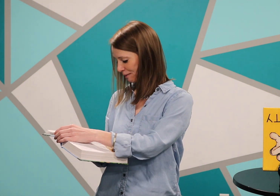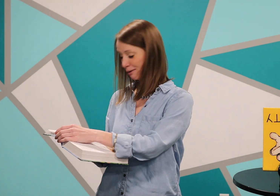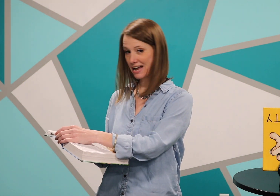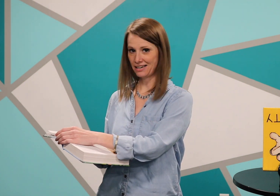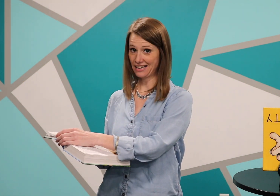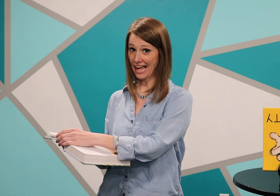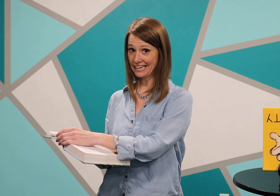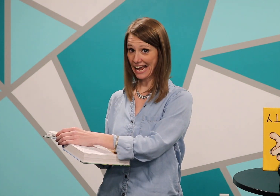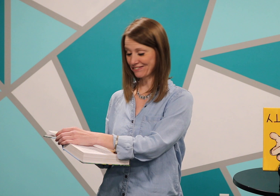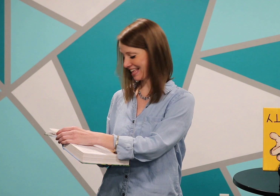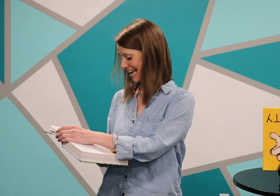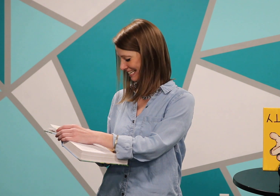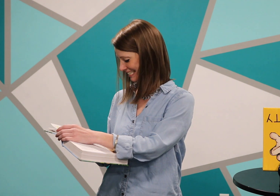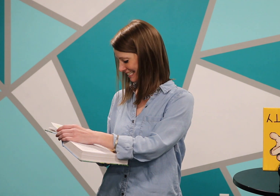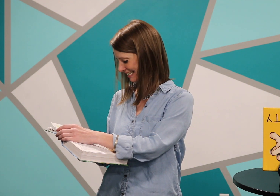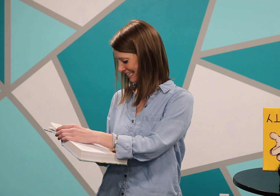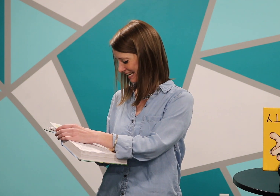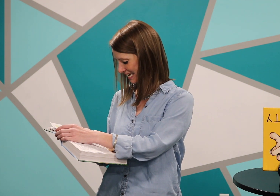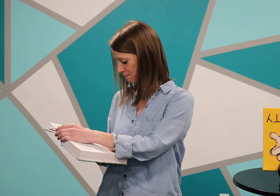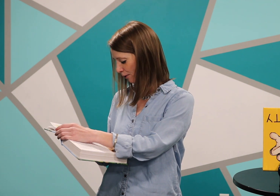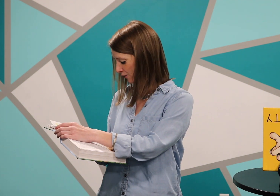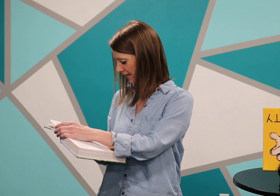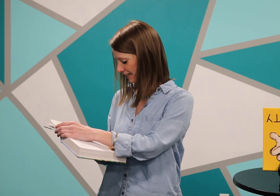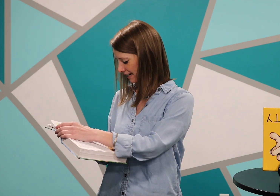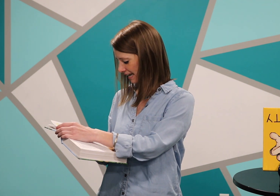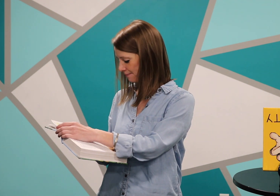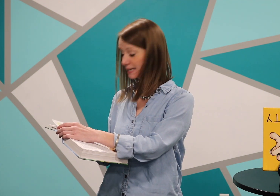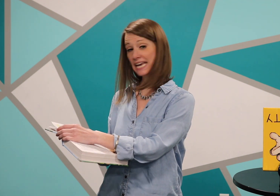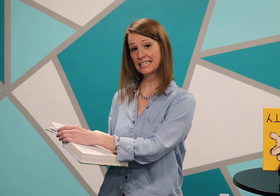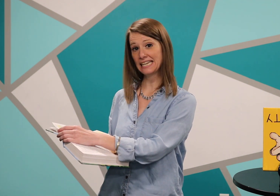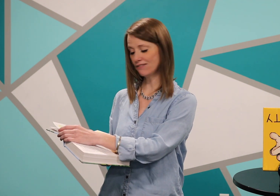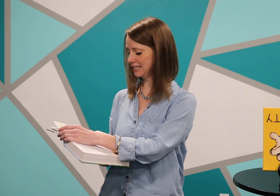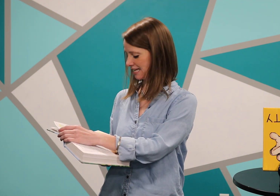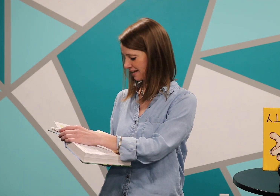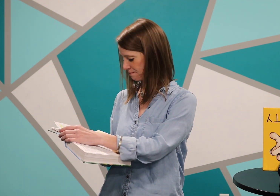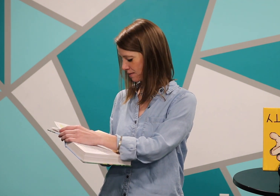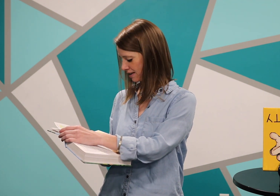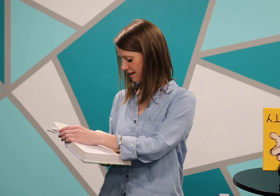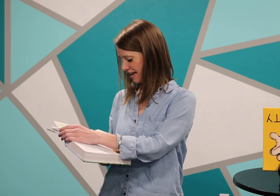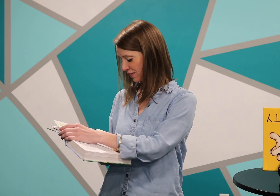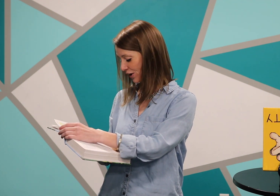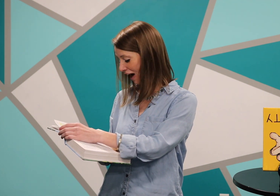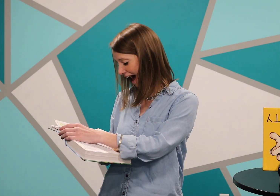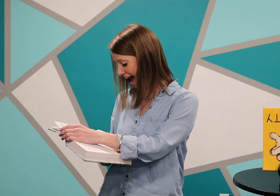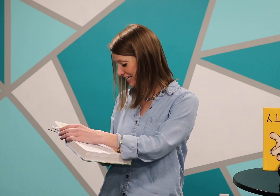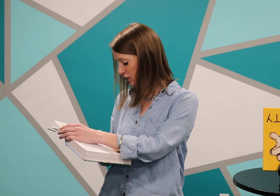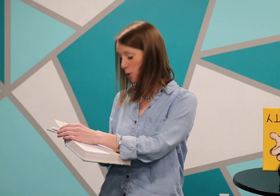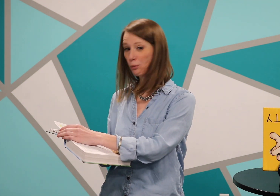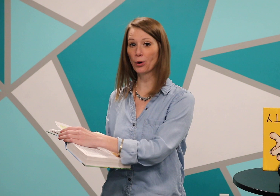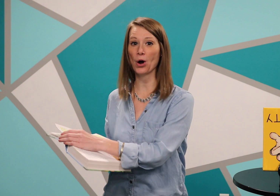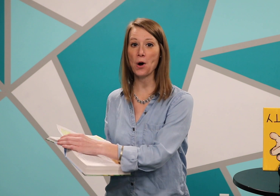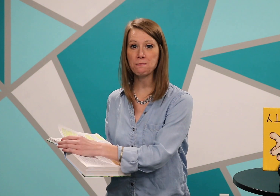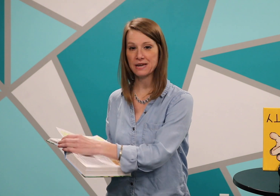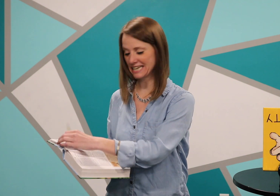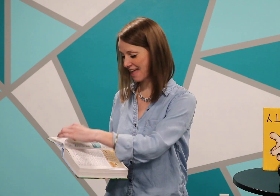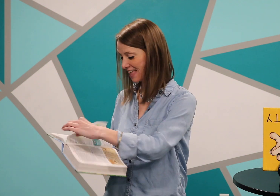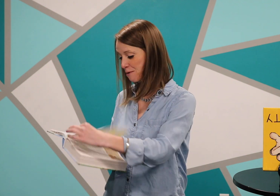bread and gave thanks. He broke it and began to give it to them. Their eyes were opened and they